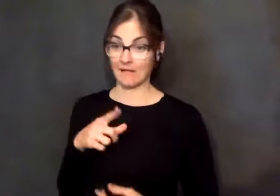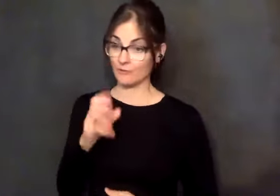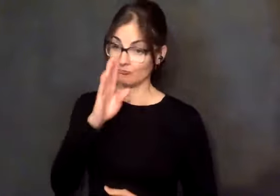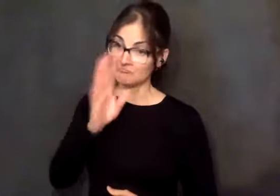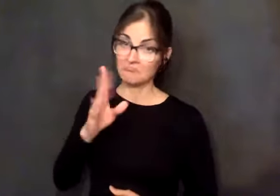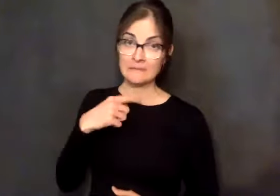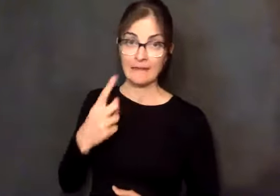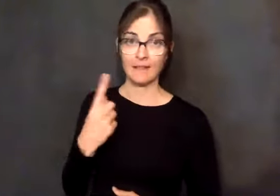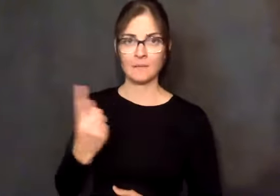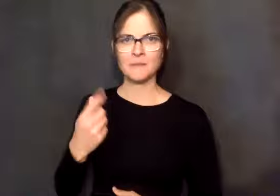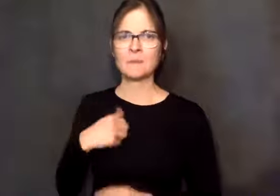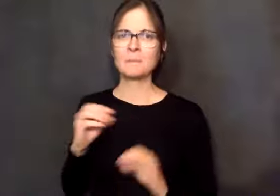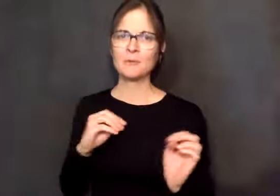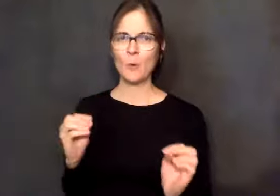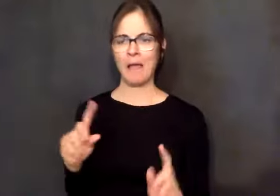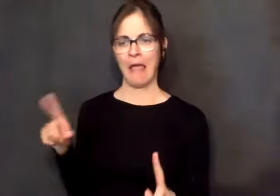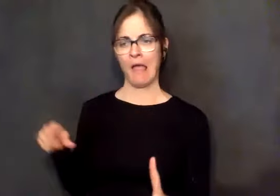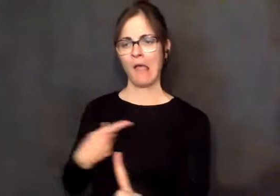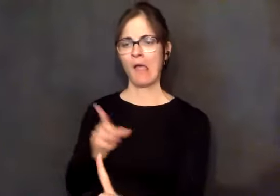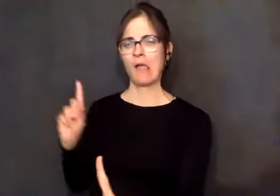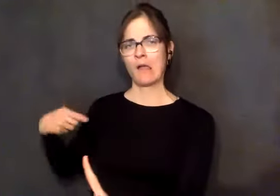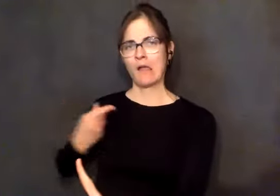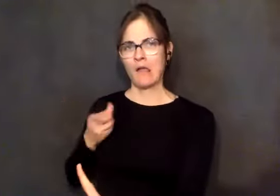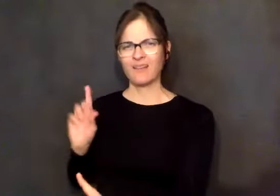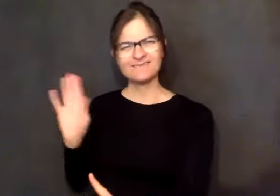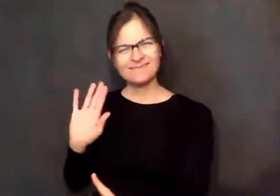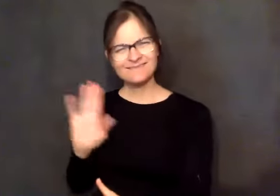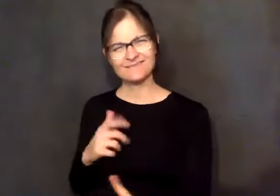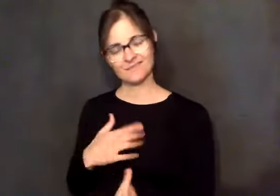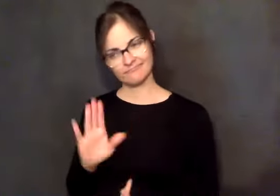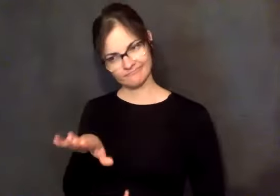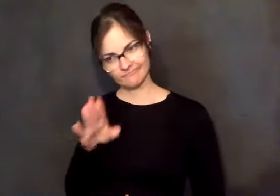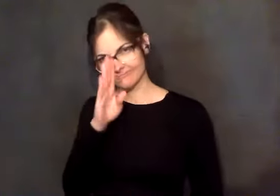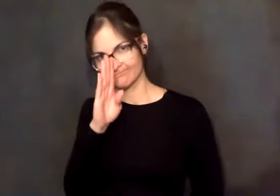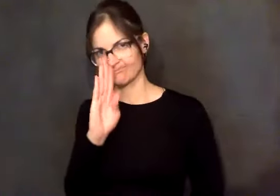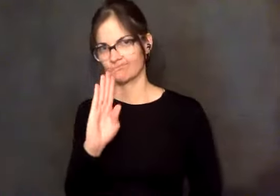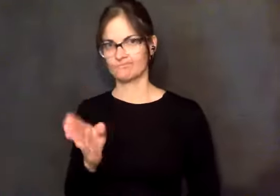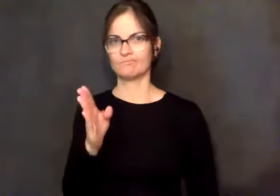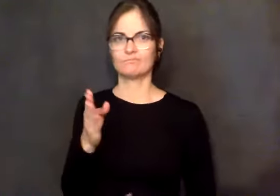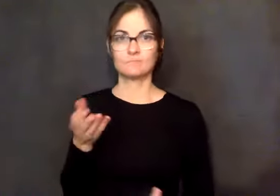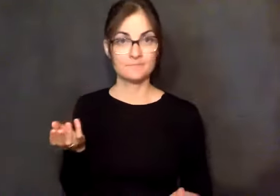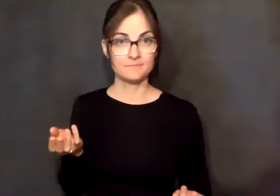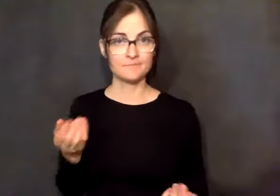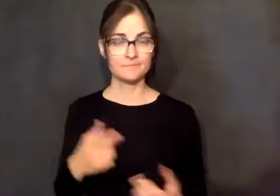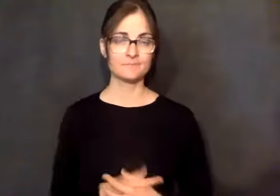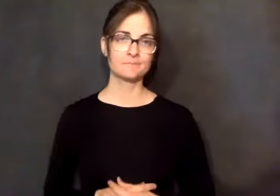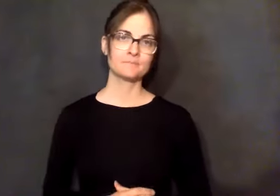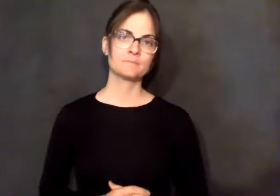I don't hesitate to take the gloves off and tell him what I think about